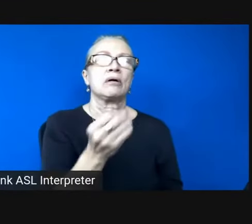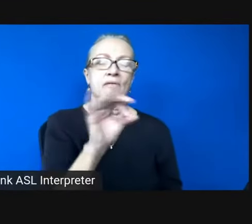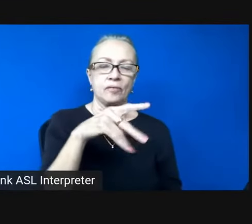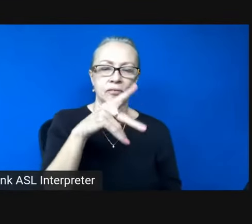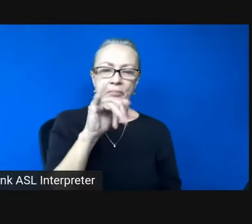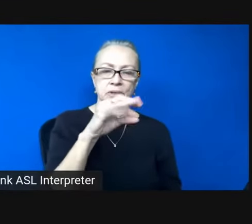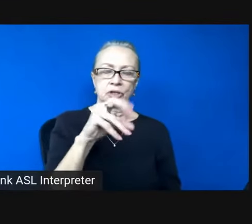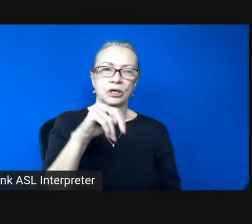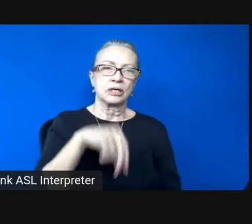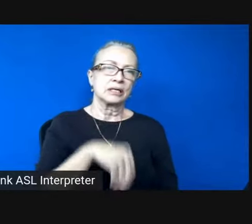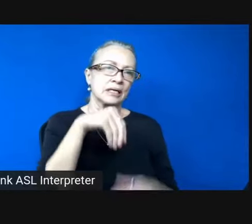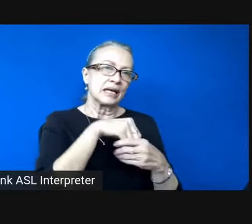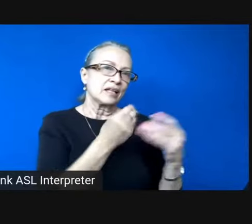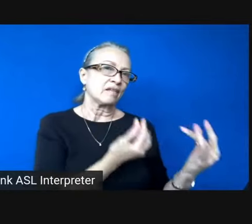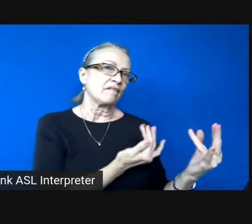the fireplace